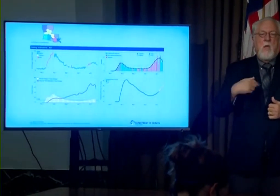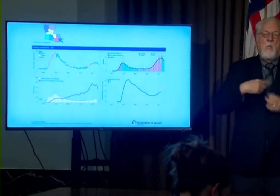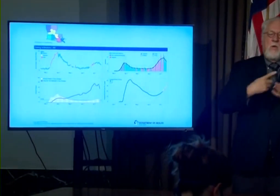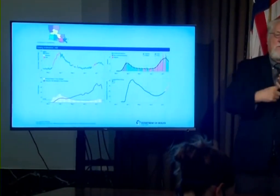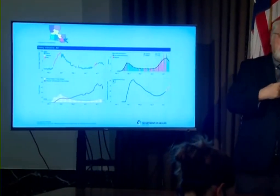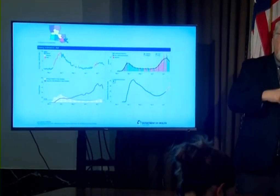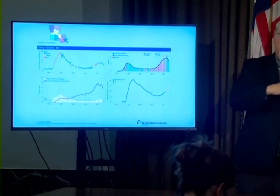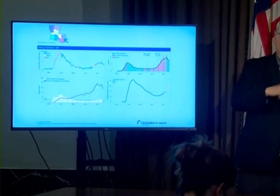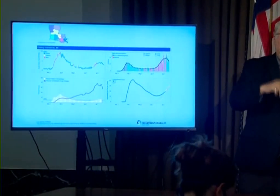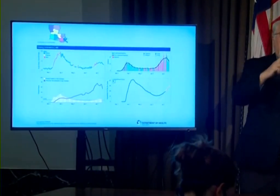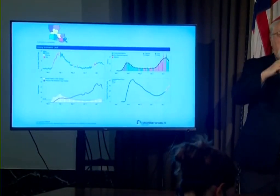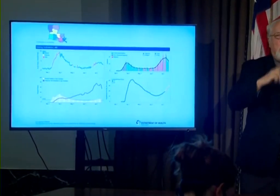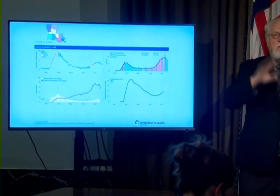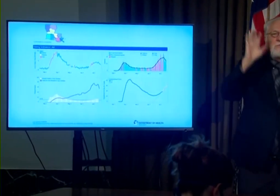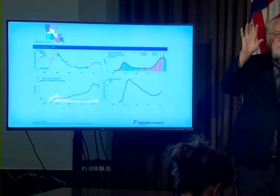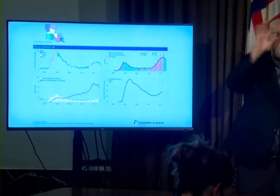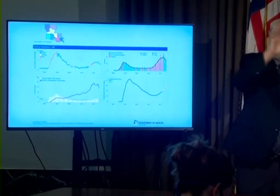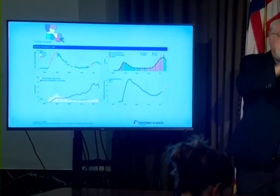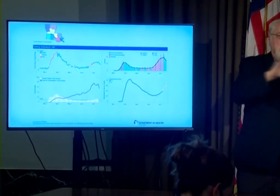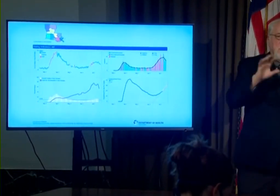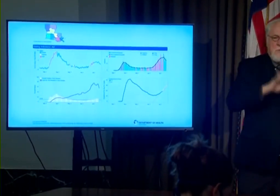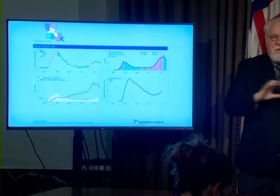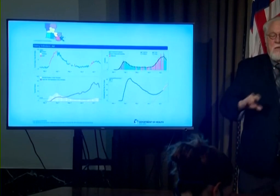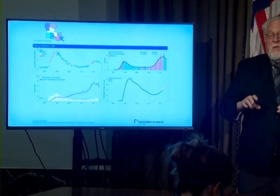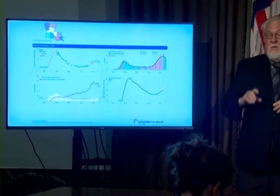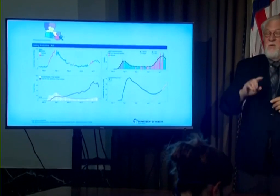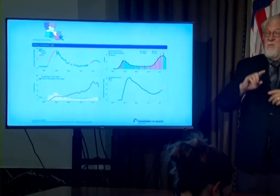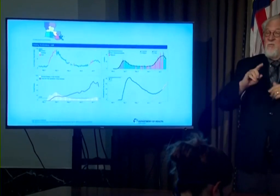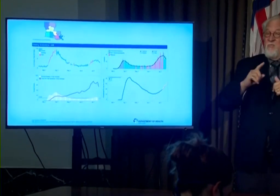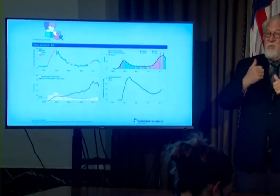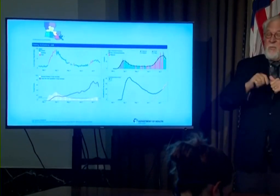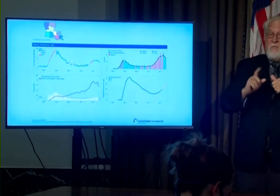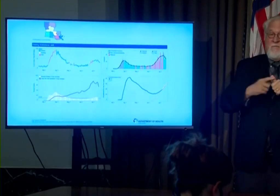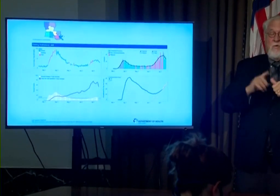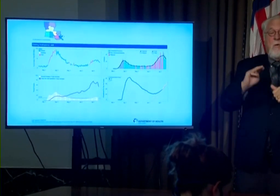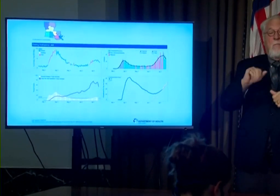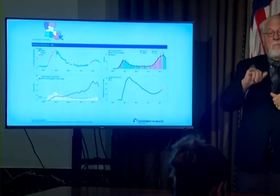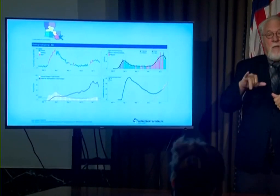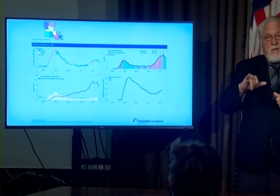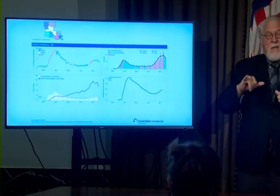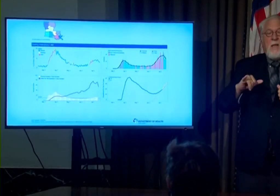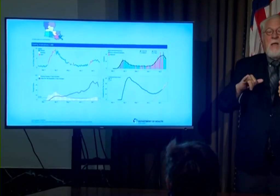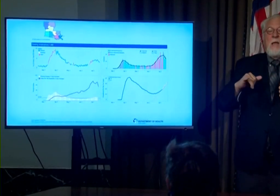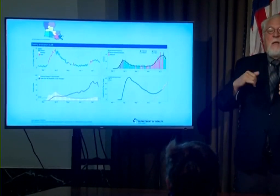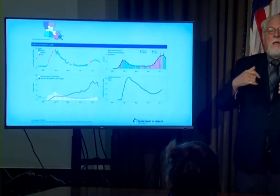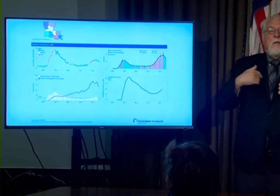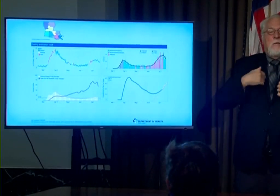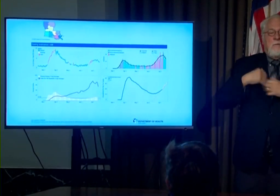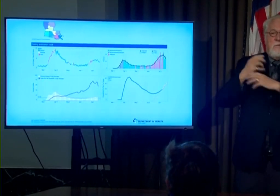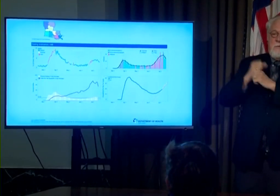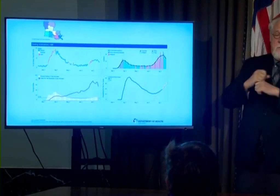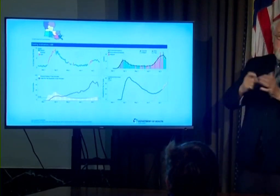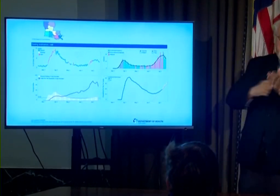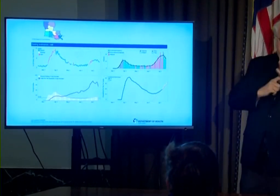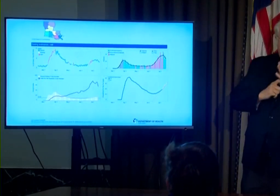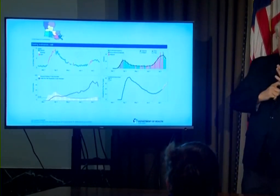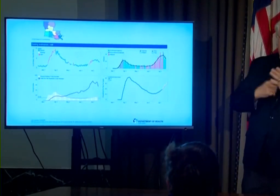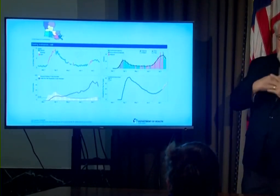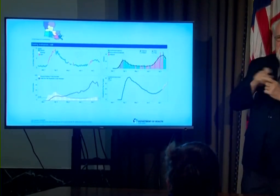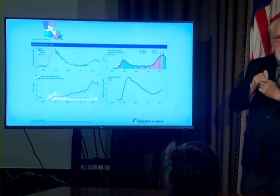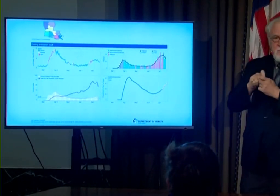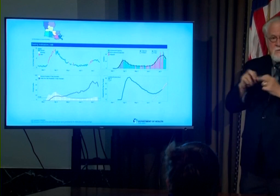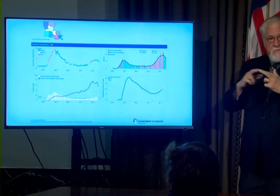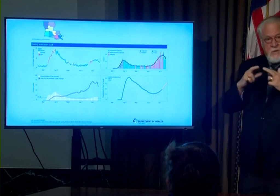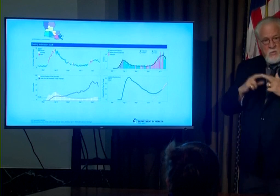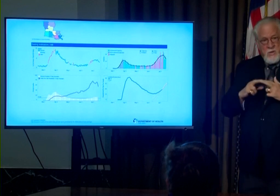at different times and when we first if we go back to to May when we first started sharing getting criteria you know we had specific regions that were